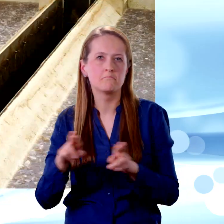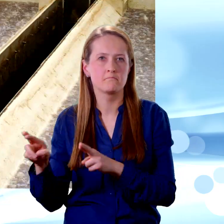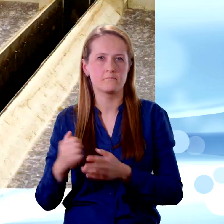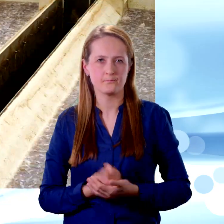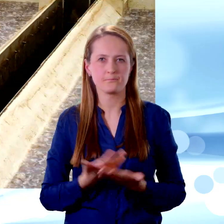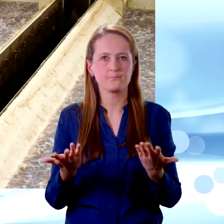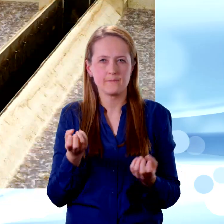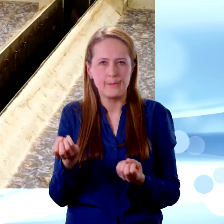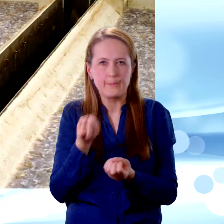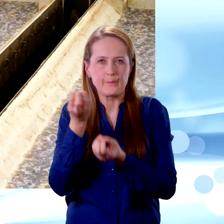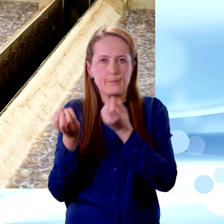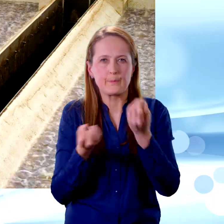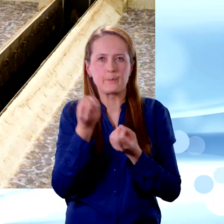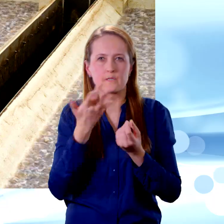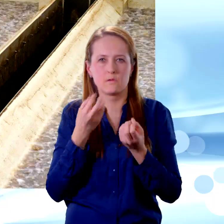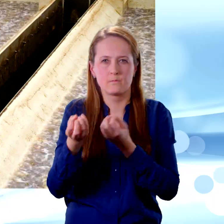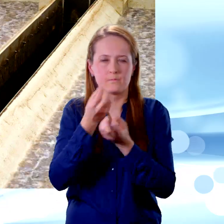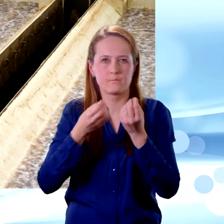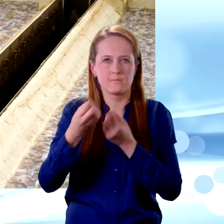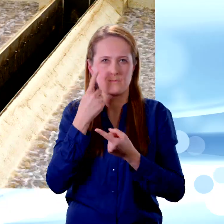by blowing water and air through the sand to dislodge the dirt.